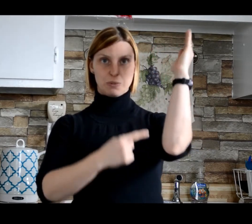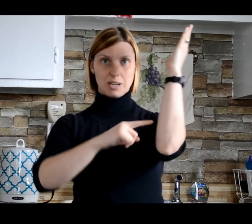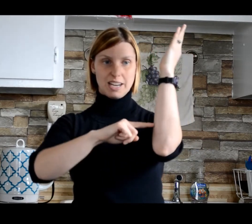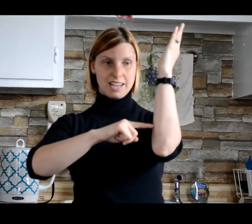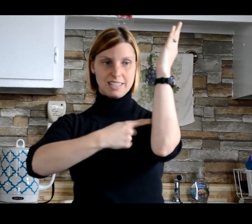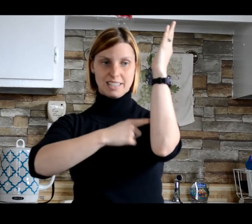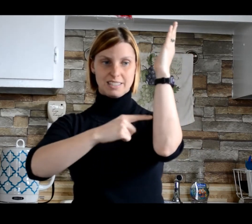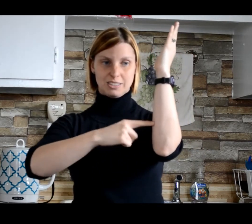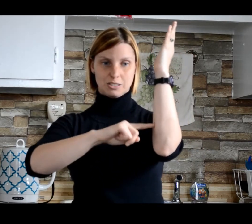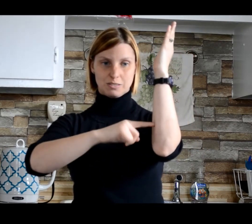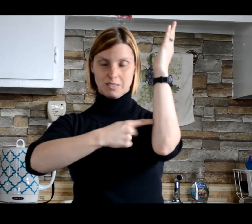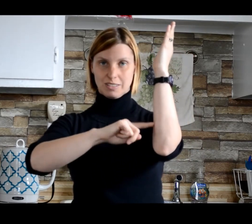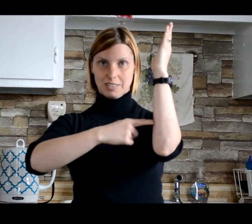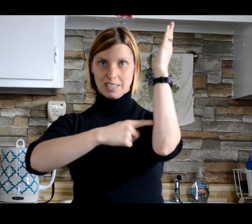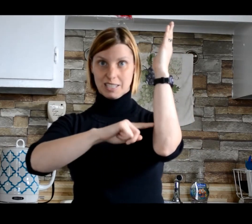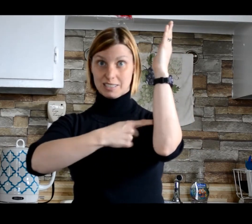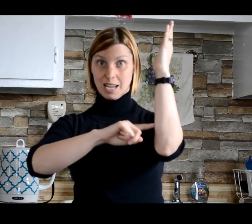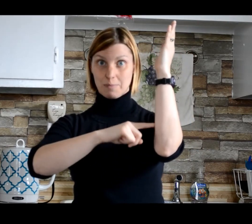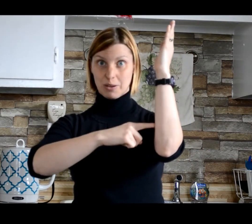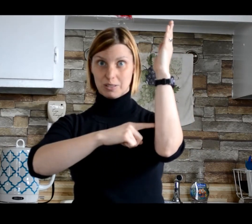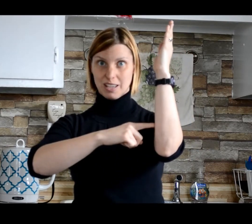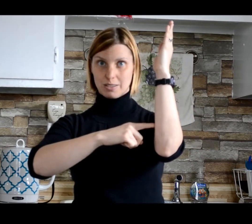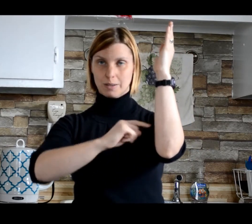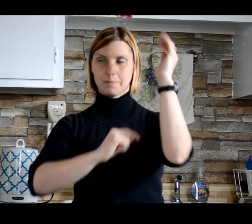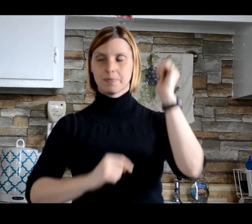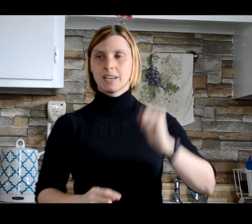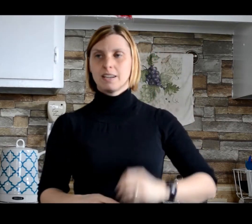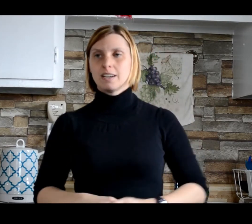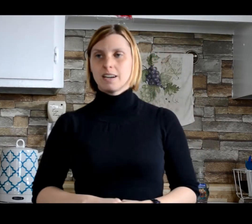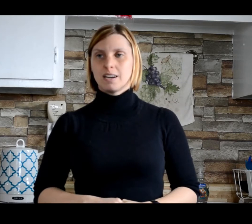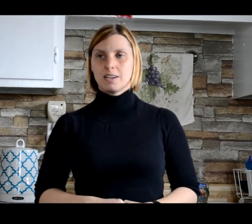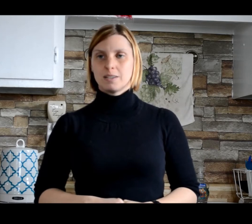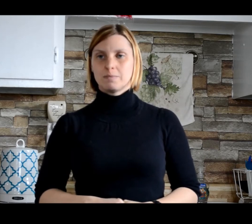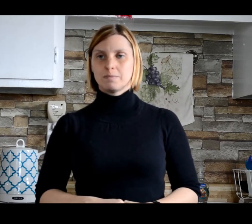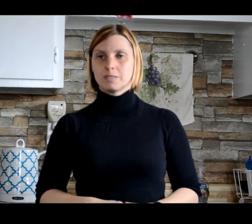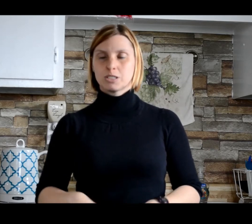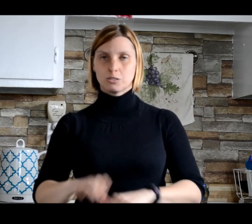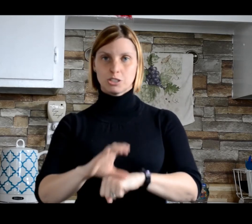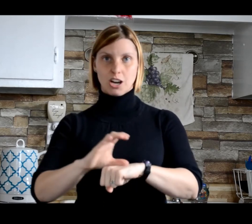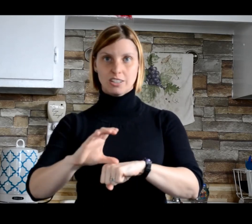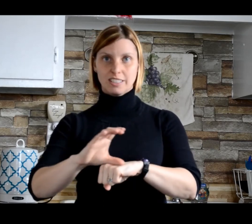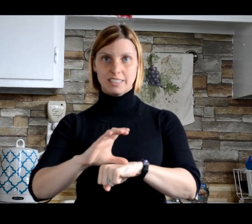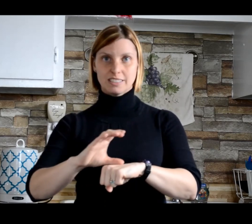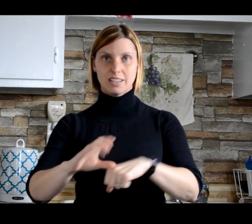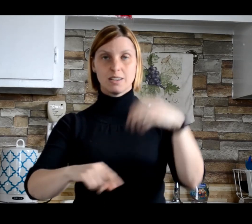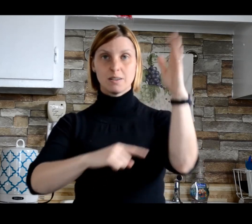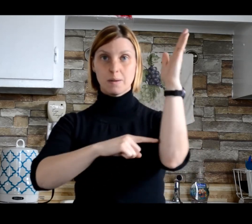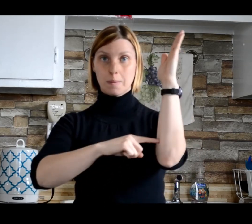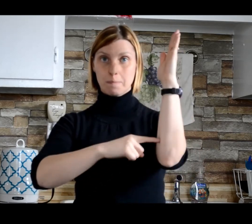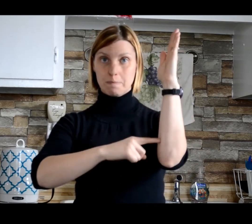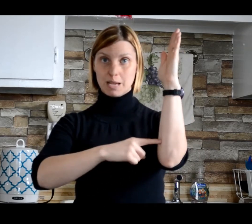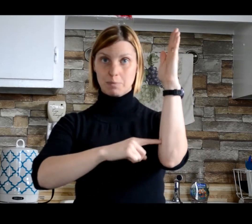one hand and you're getting the sap out with the other. So chocolate, maple,